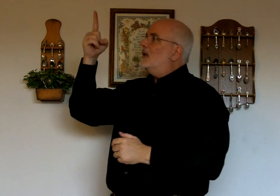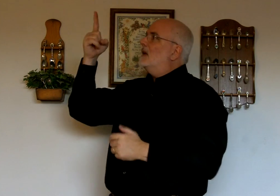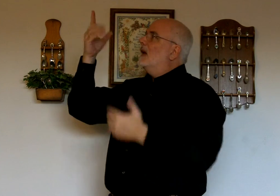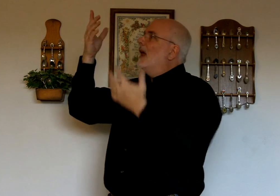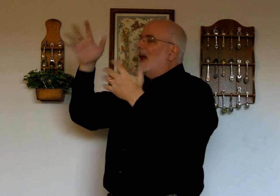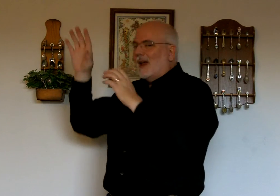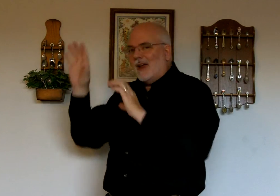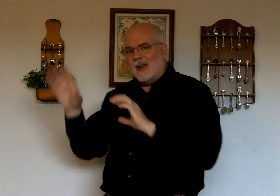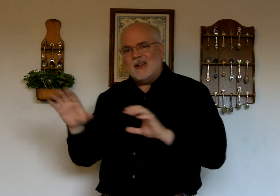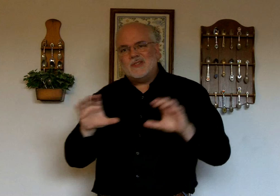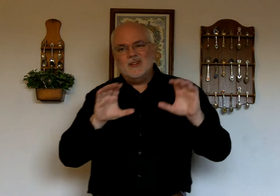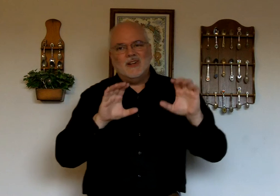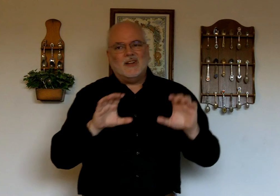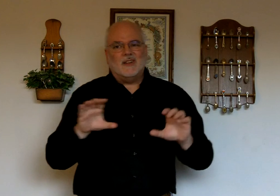hath done.